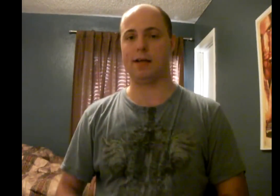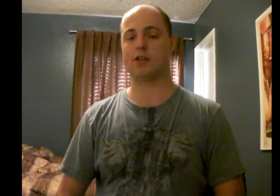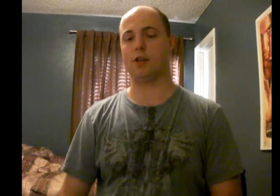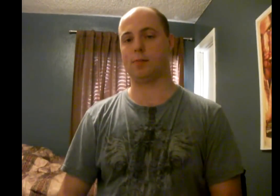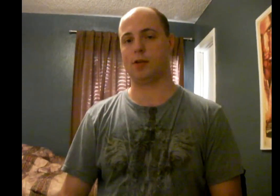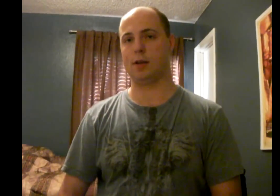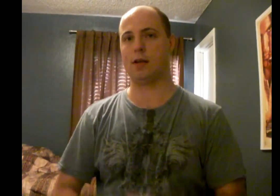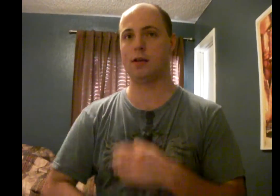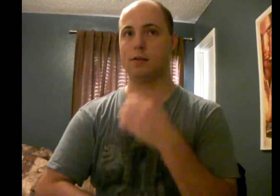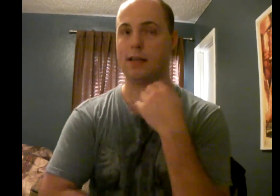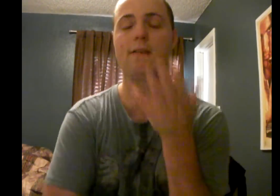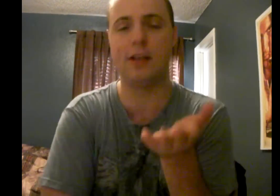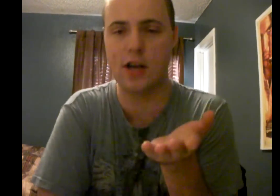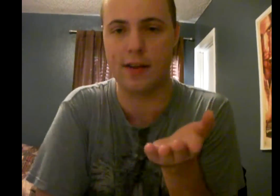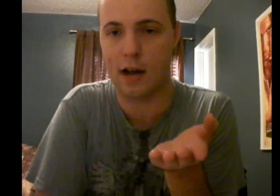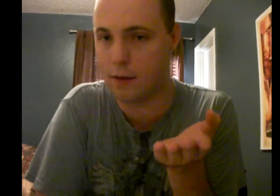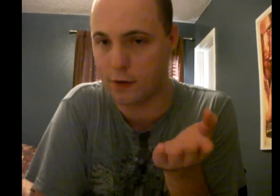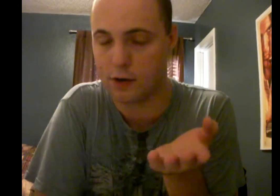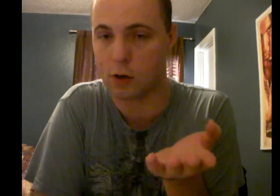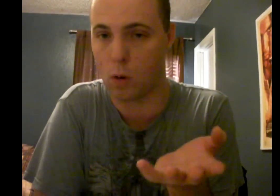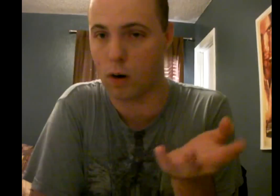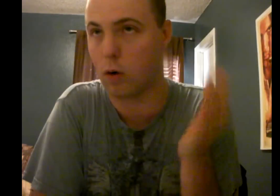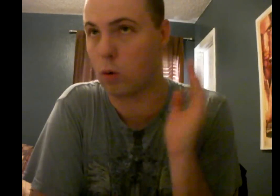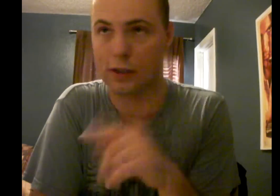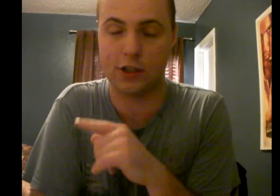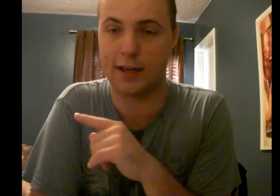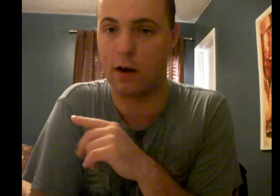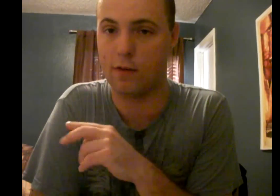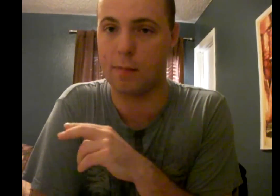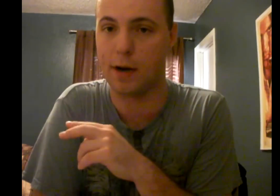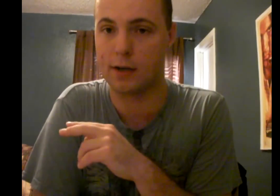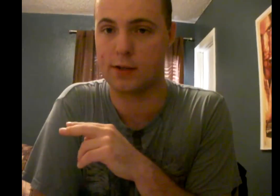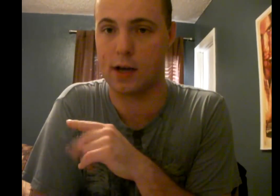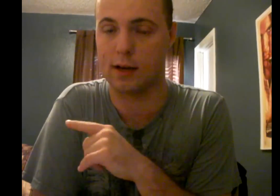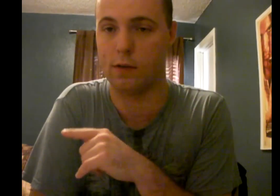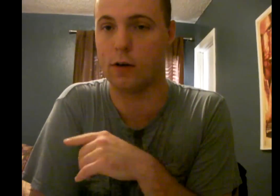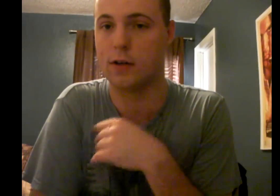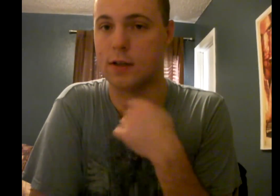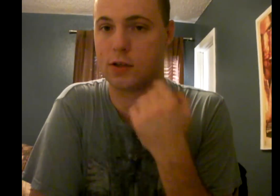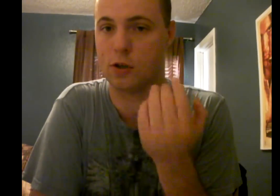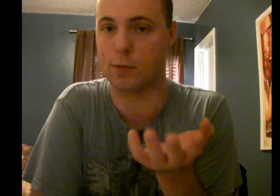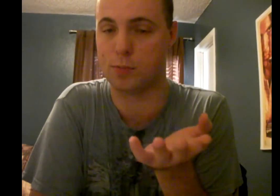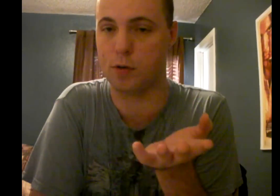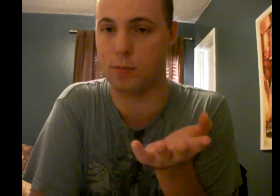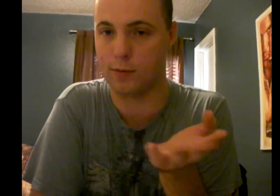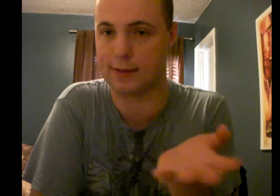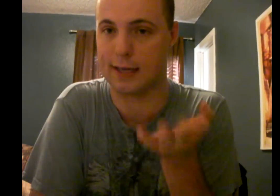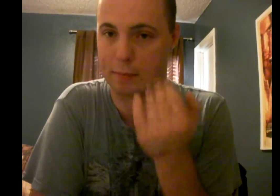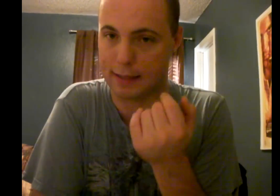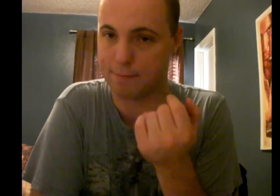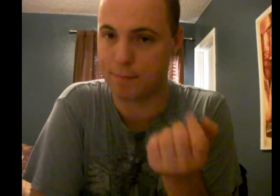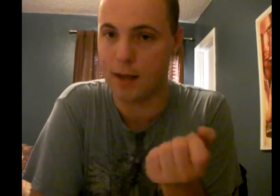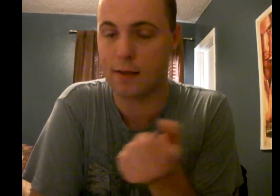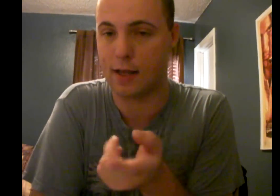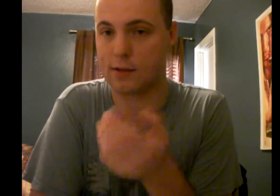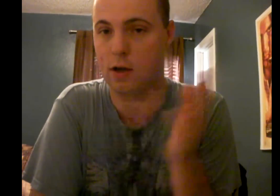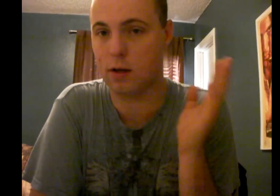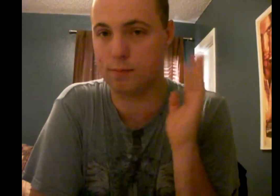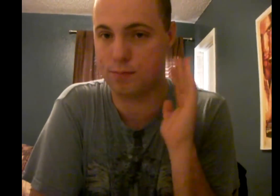link in my description. Definitely check that out if you're into gore. And only check out Vampires Suck if you're into stupid spoof movies like me. That's all.